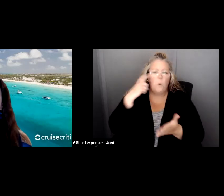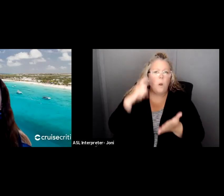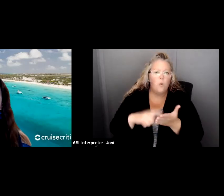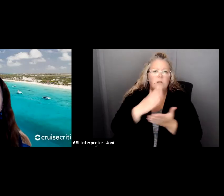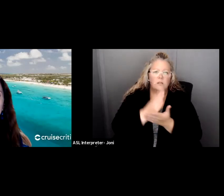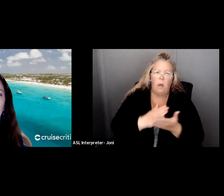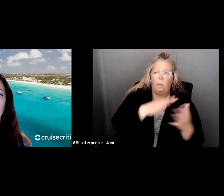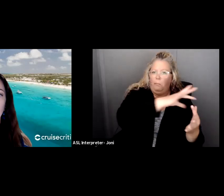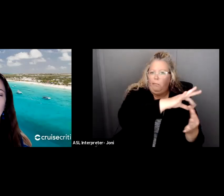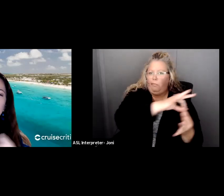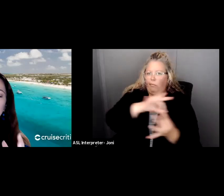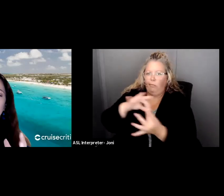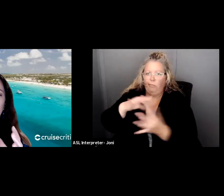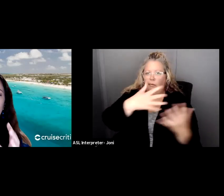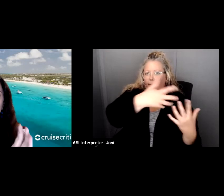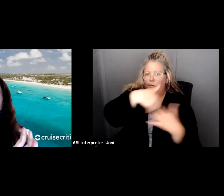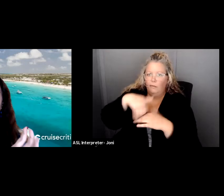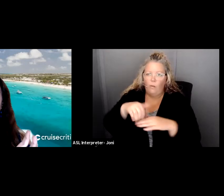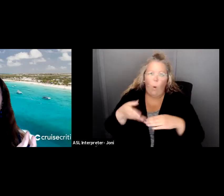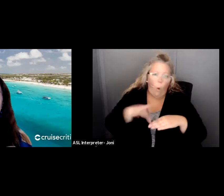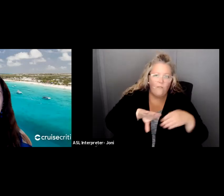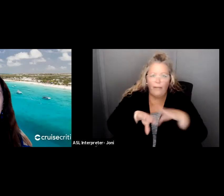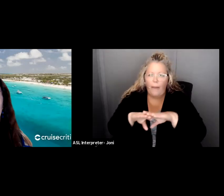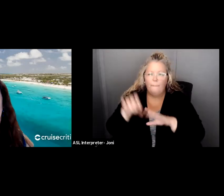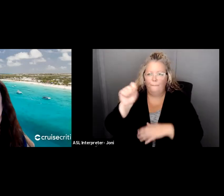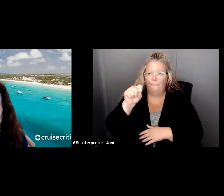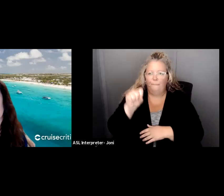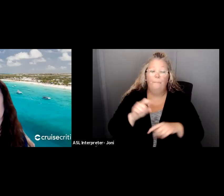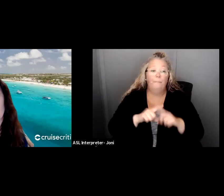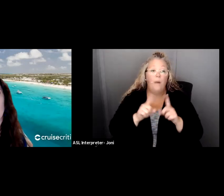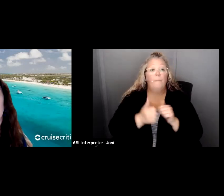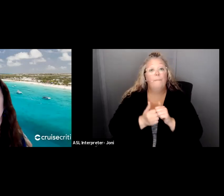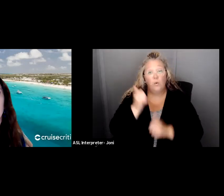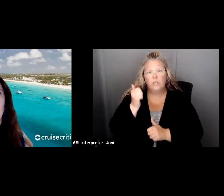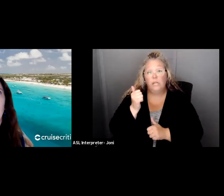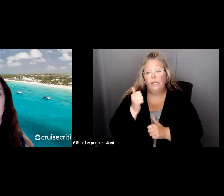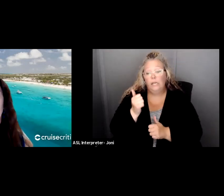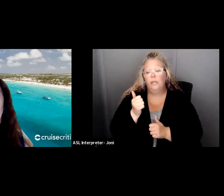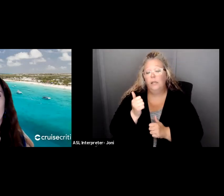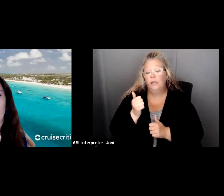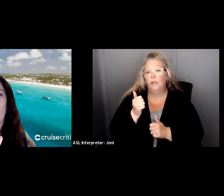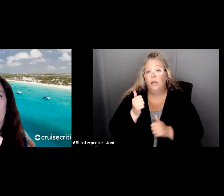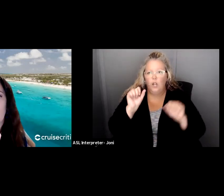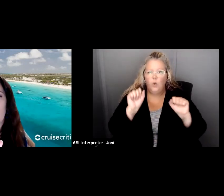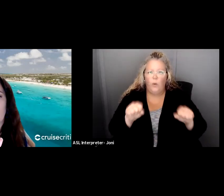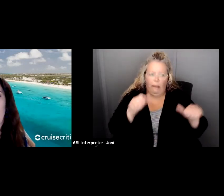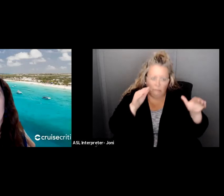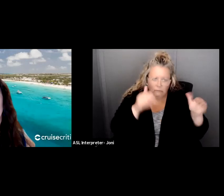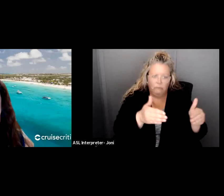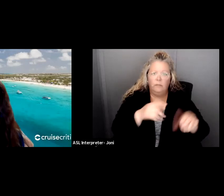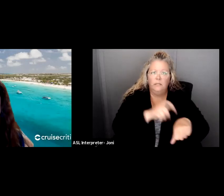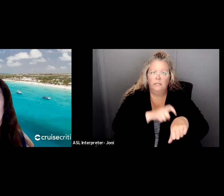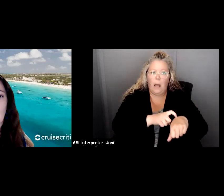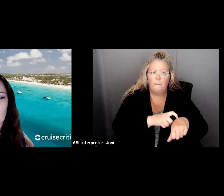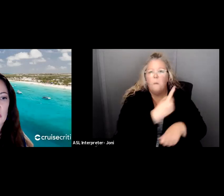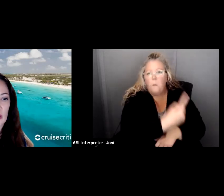in these areas. But mostly, you can dedicate your time to just one area at a time and